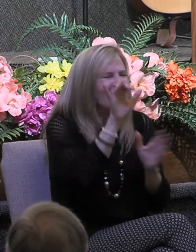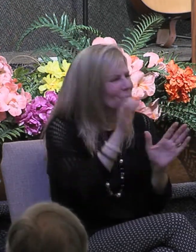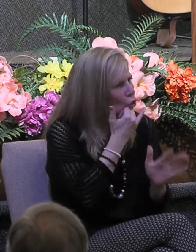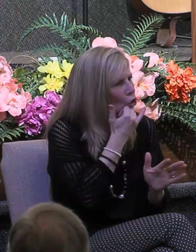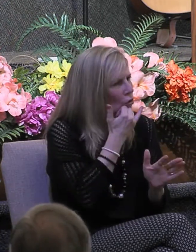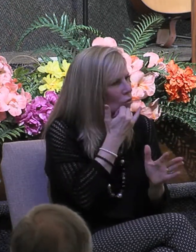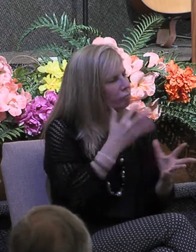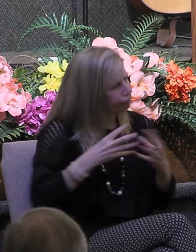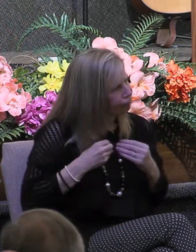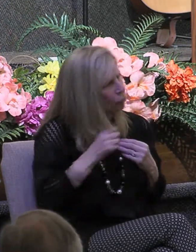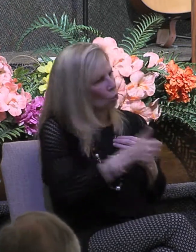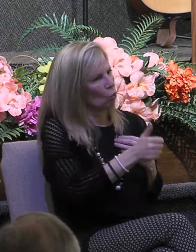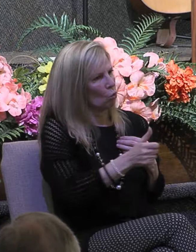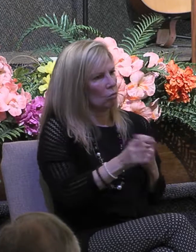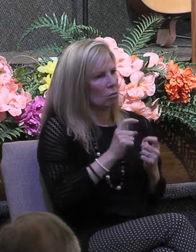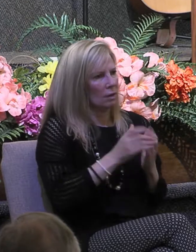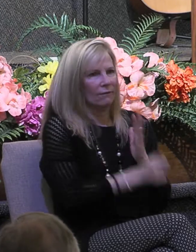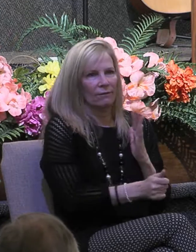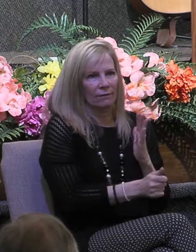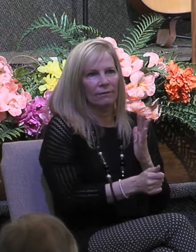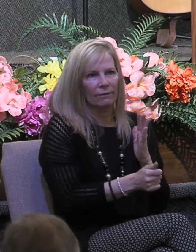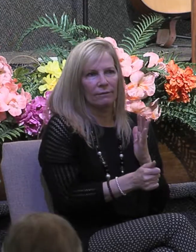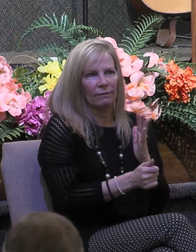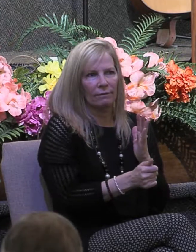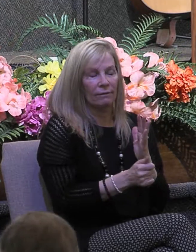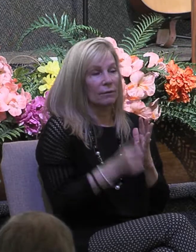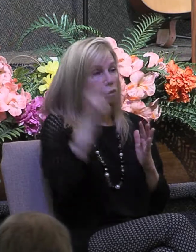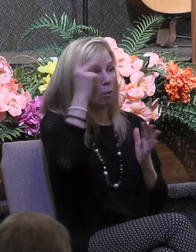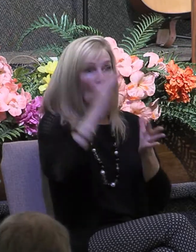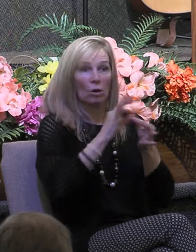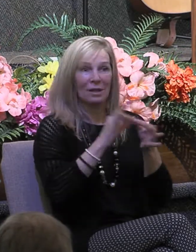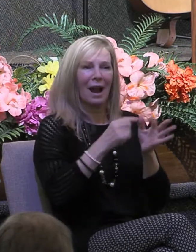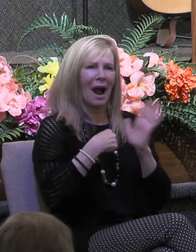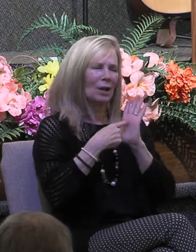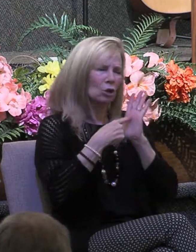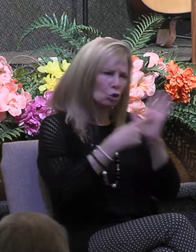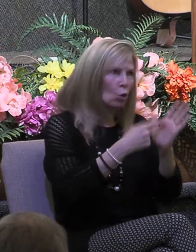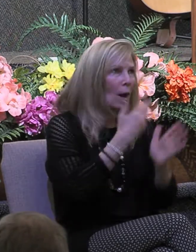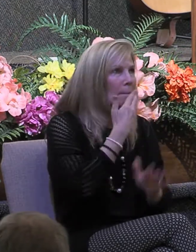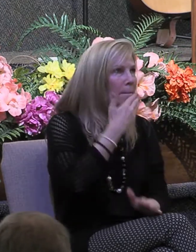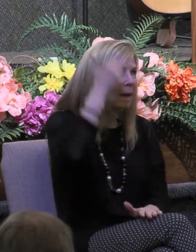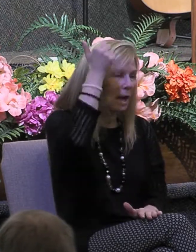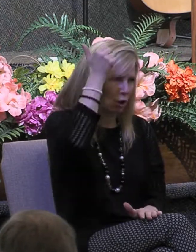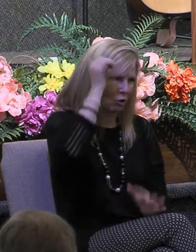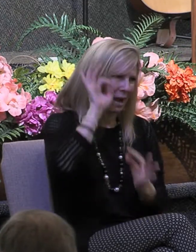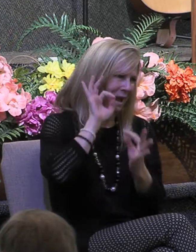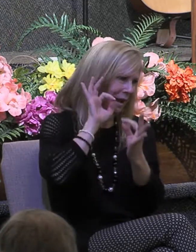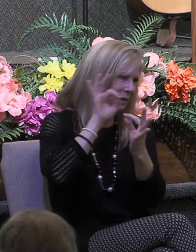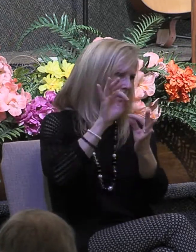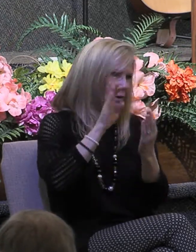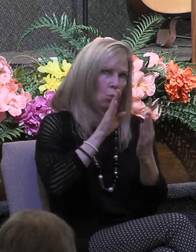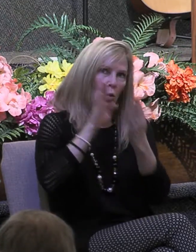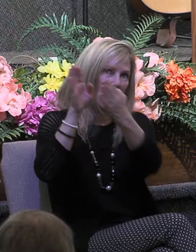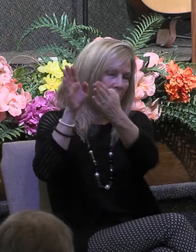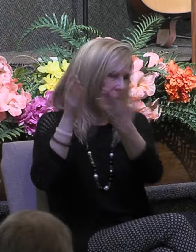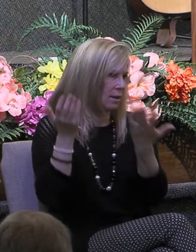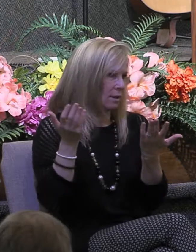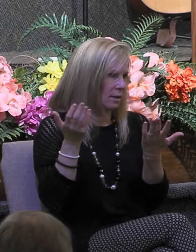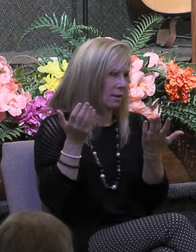saying this, and I show you a still more excellent way. This more excellent way folks is the